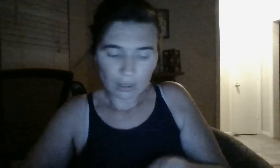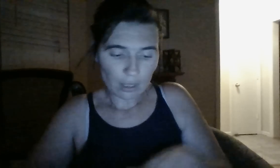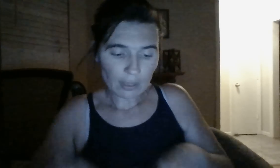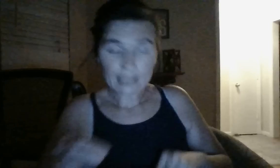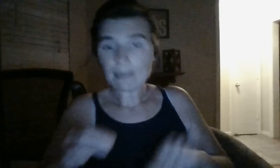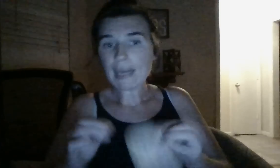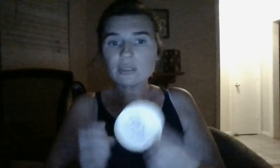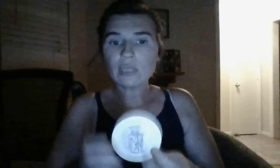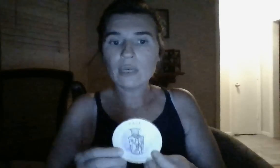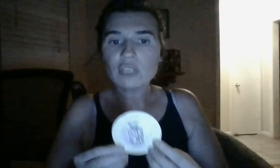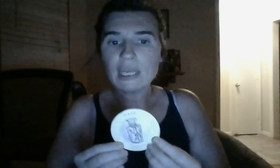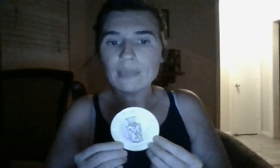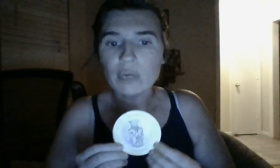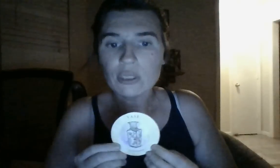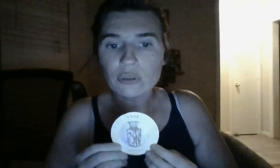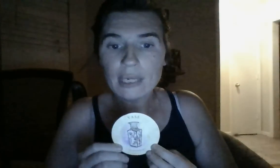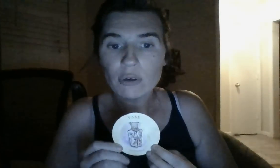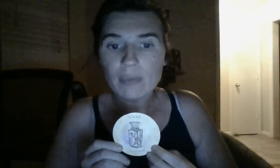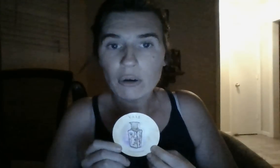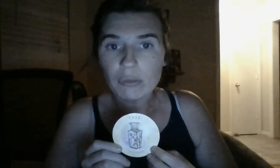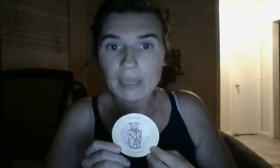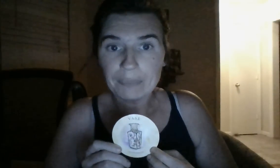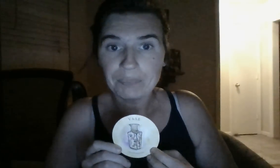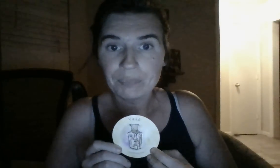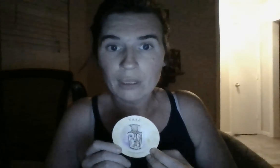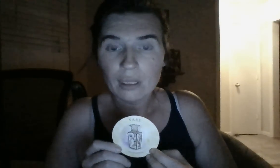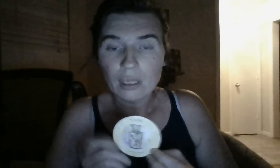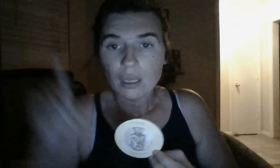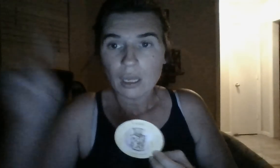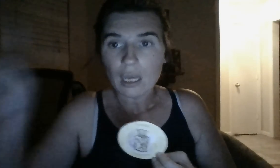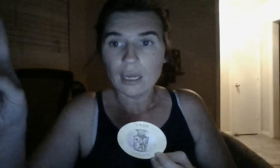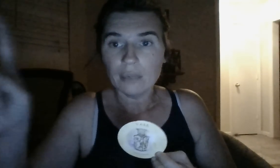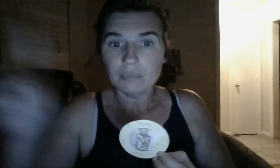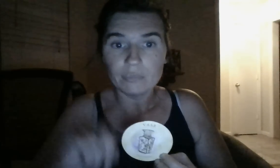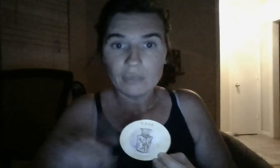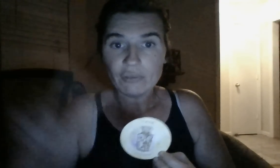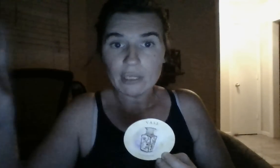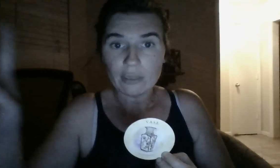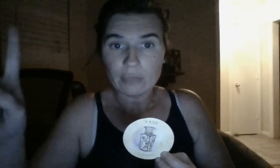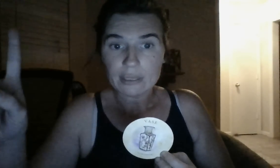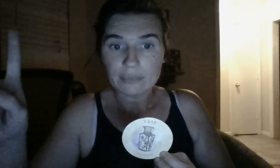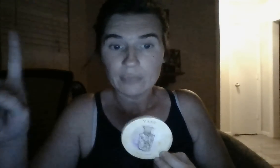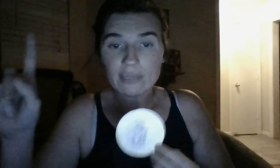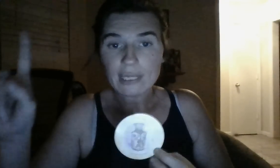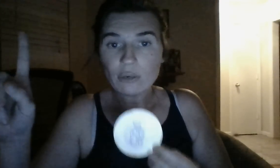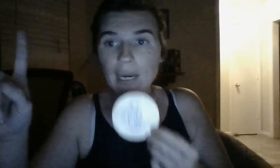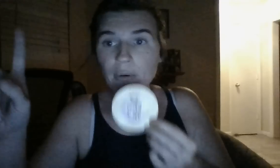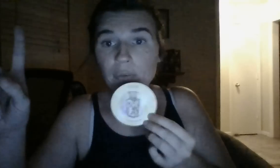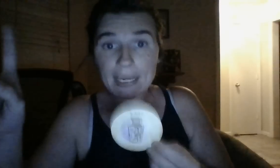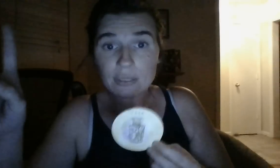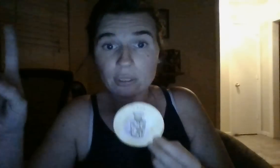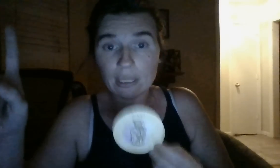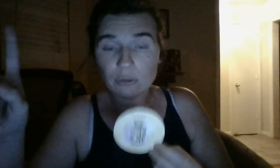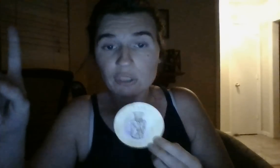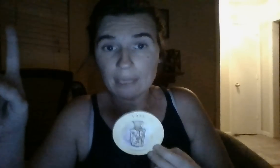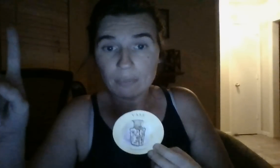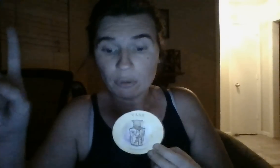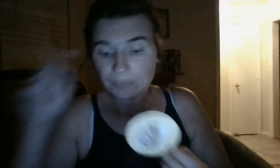Okay. It's a masculine energy emperor. It's your secret admirer, ma'am. Um. If you didn't know this. You have secret admirer, masculine energy emperor.